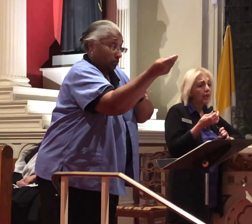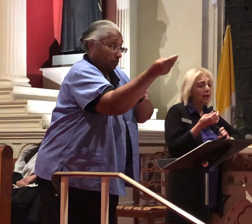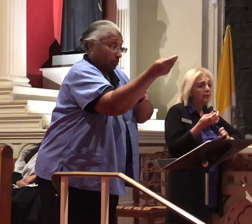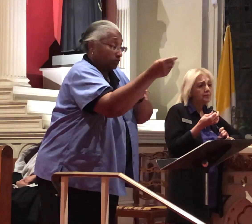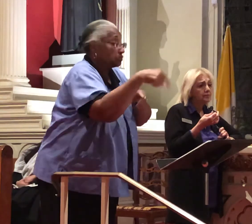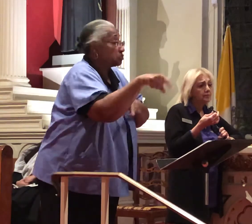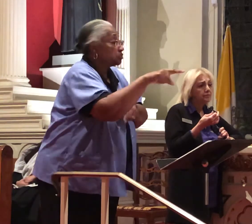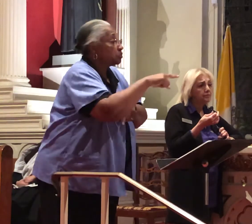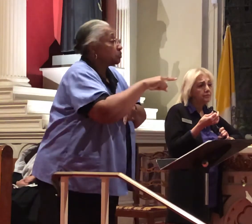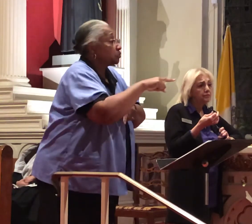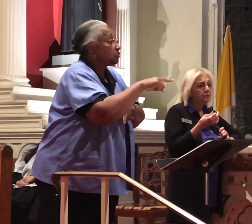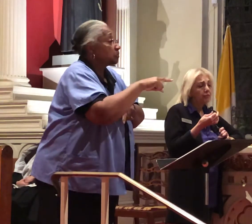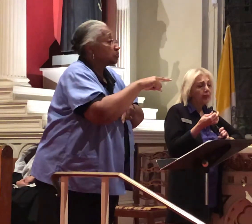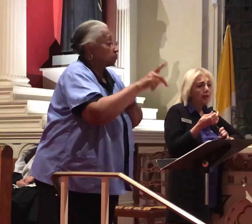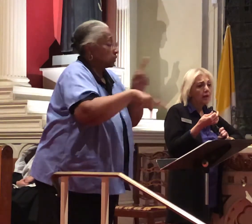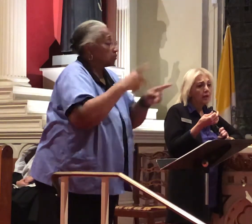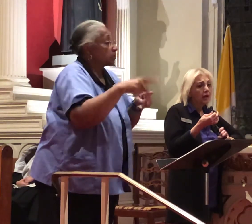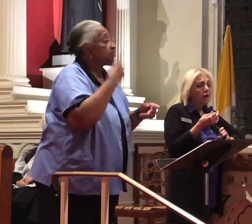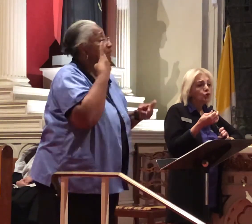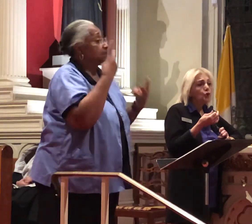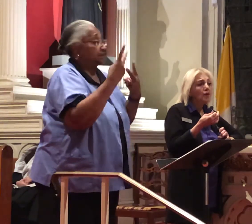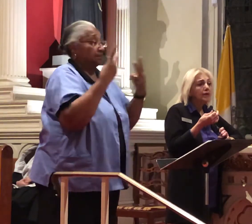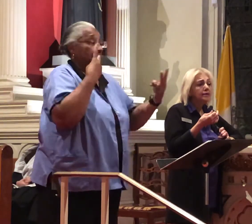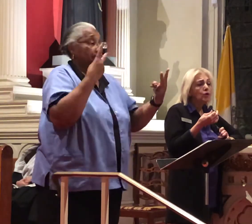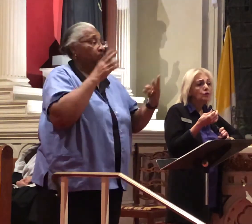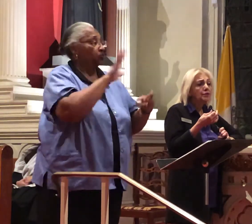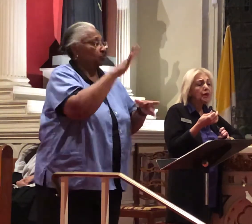you will be a visible sign of your faith